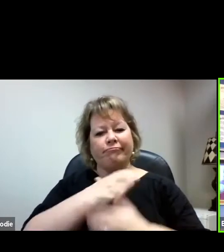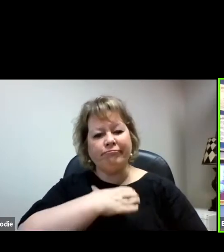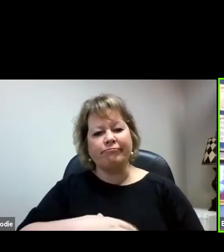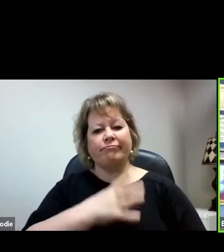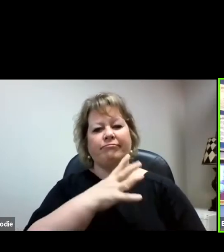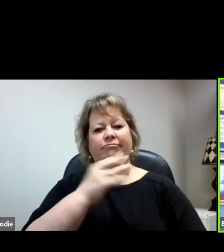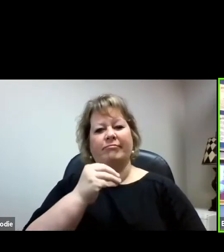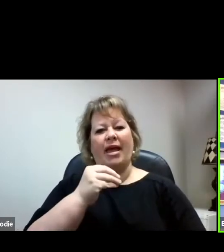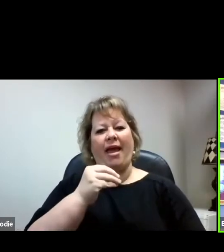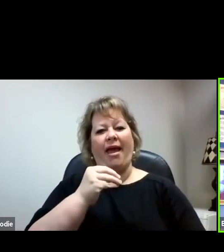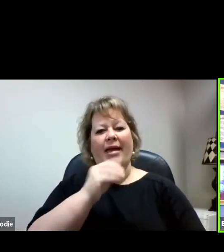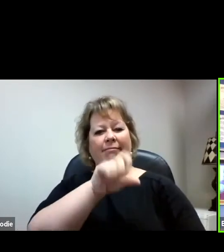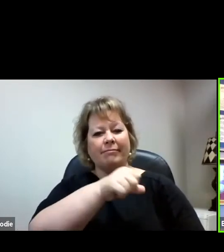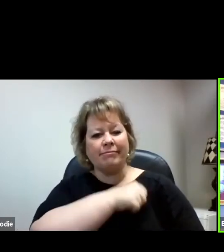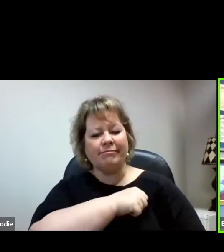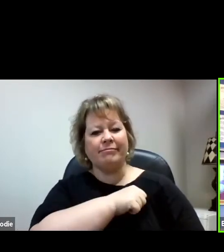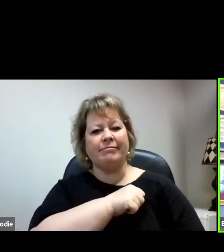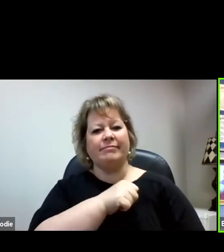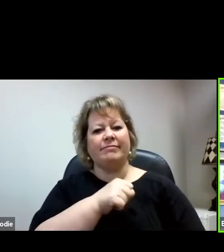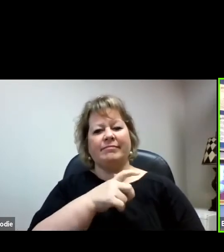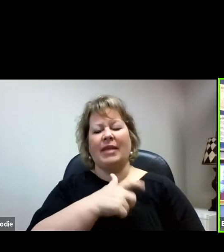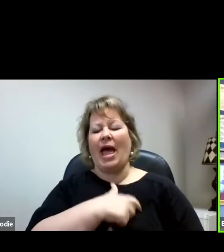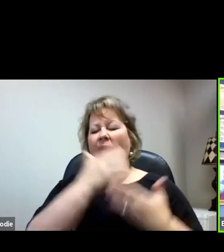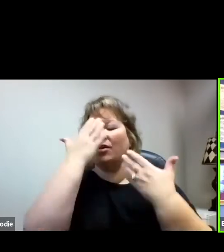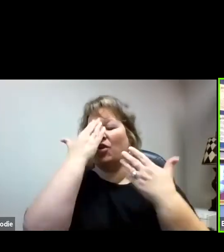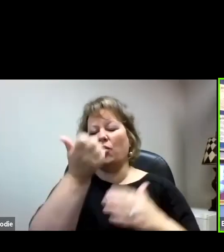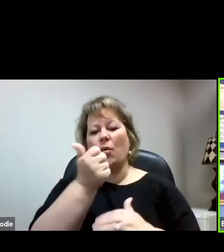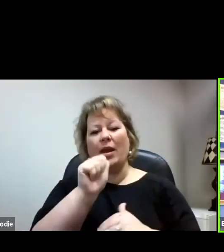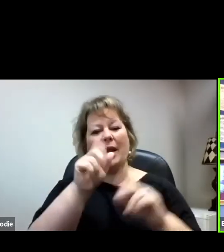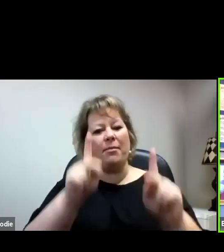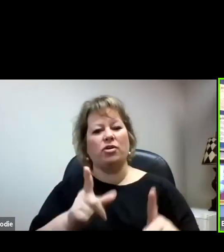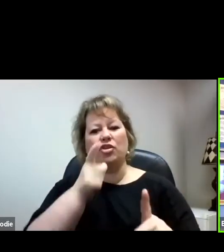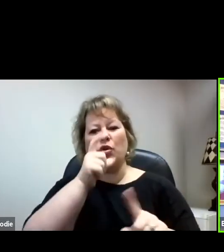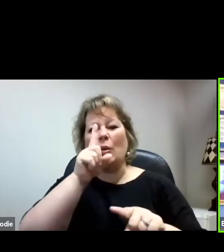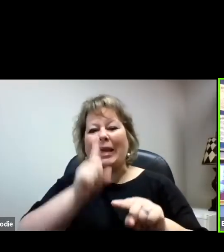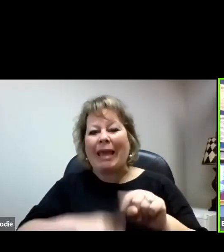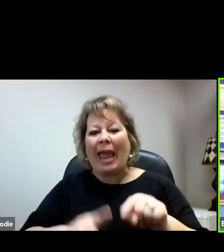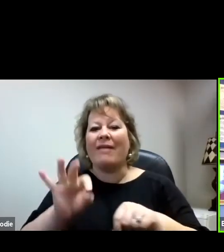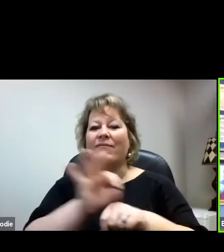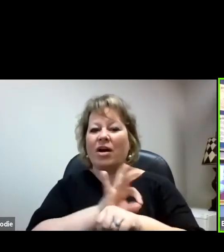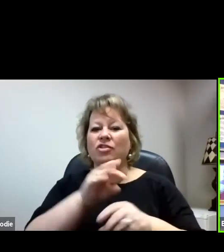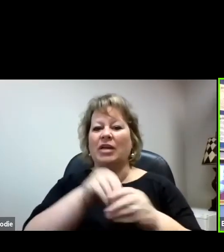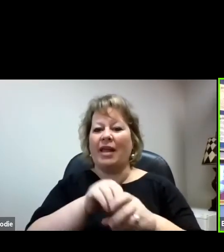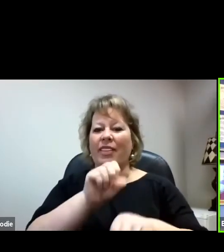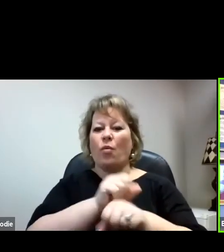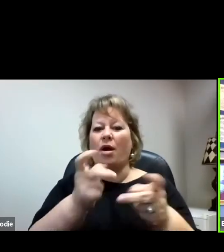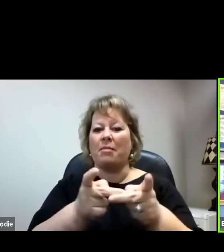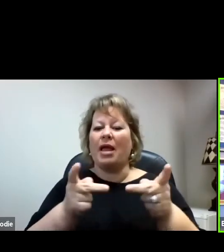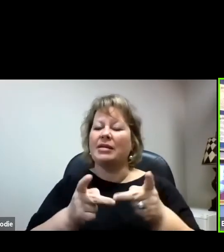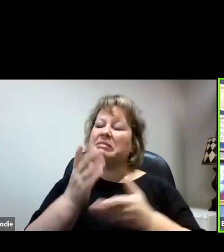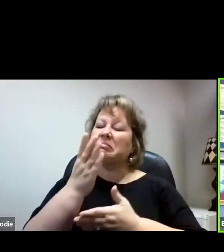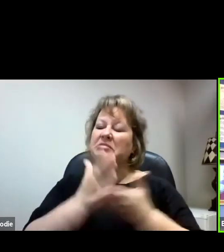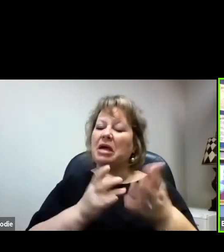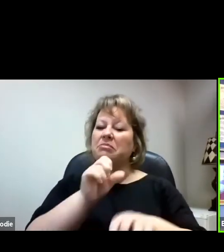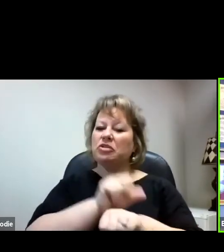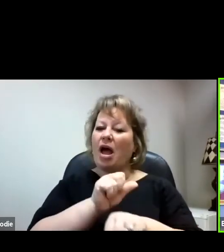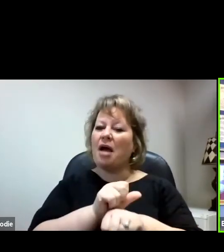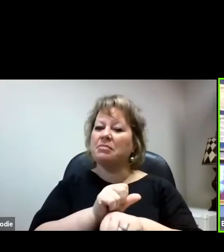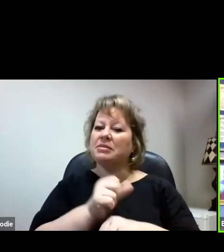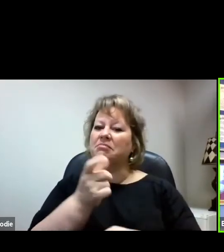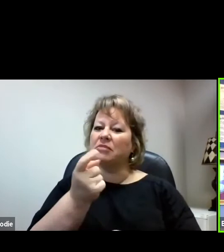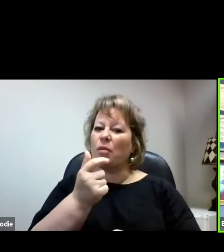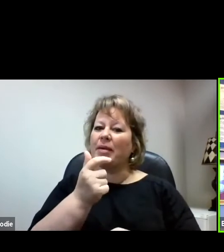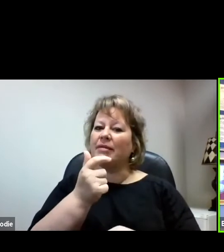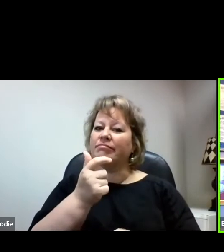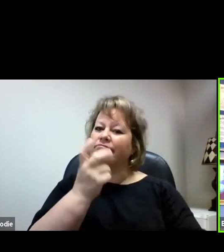that can't function in the workplace. Now, I'm sure there are some jobs that might be a stretch. But, again,